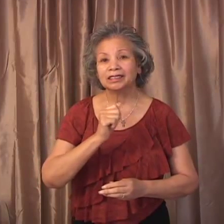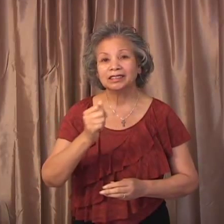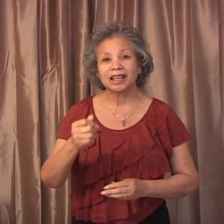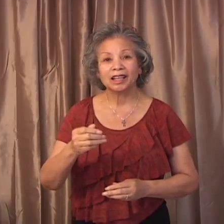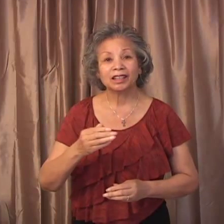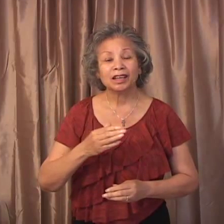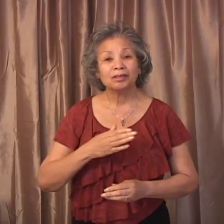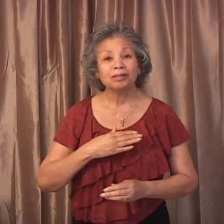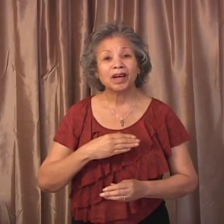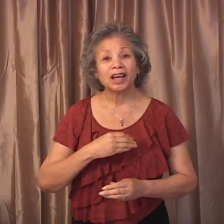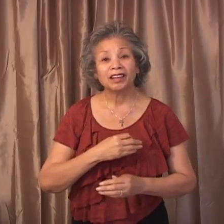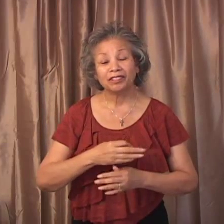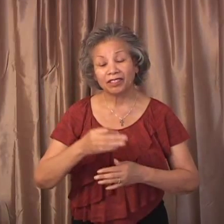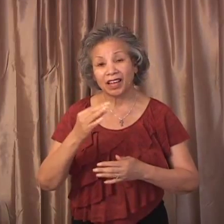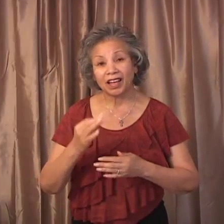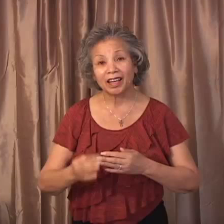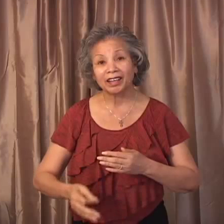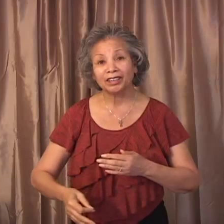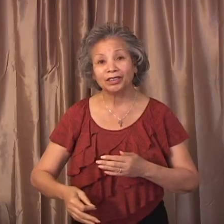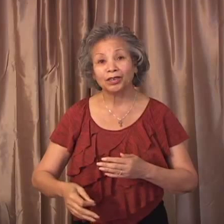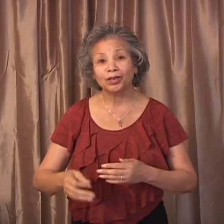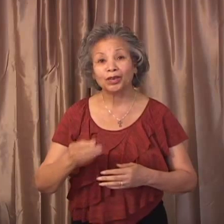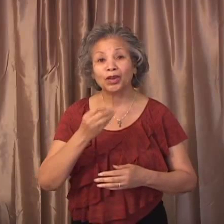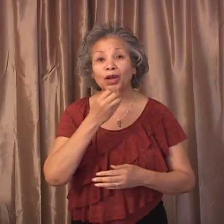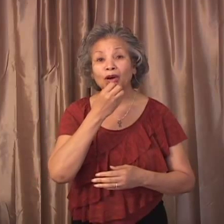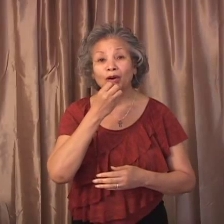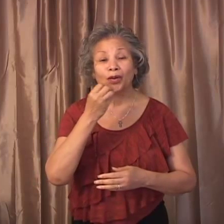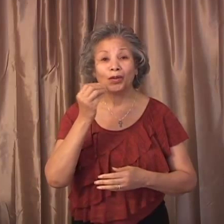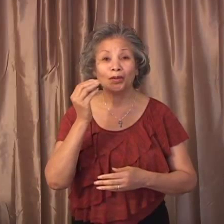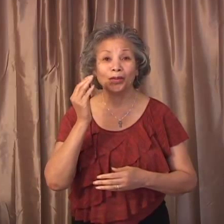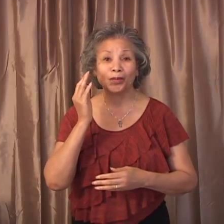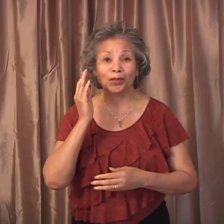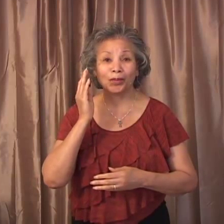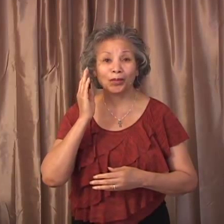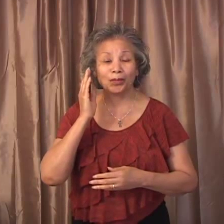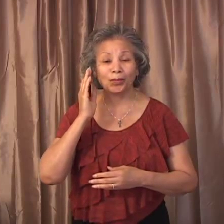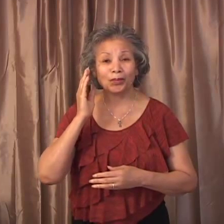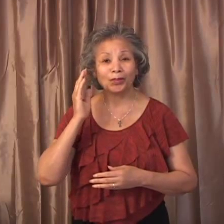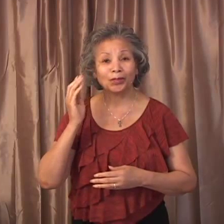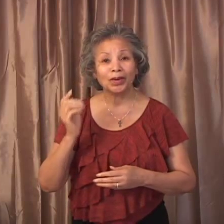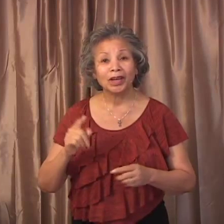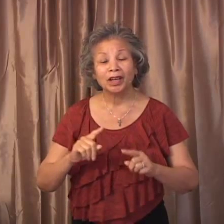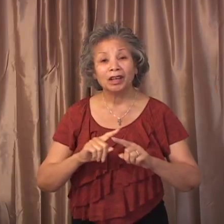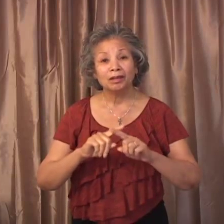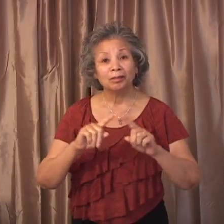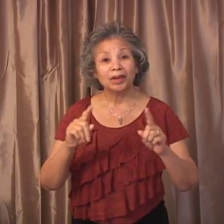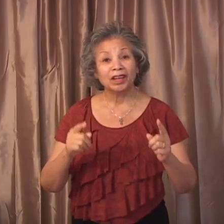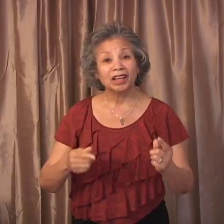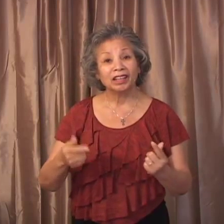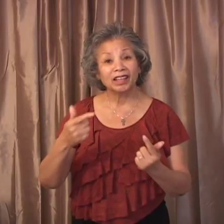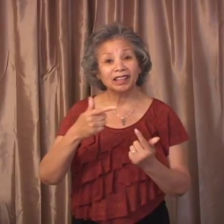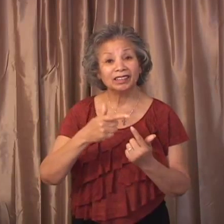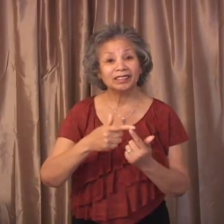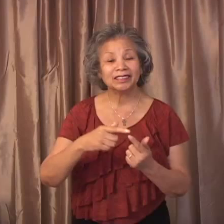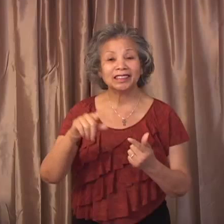not my final home. But until